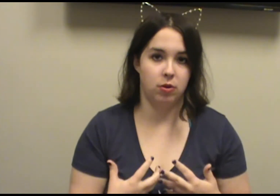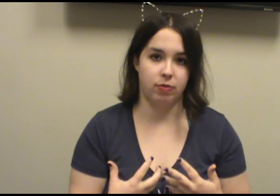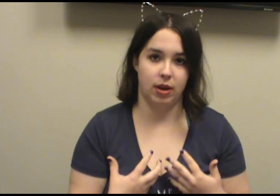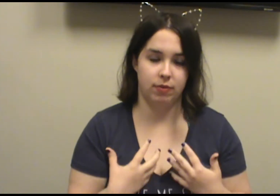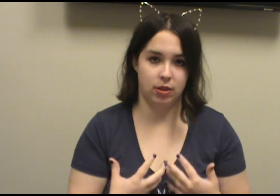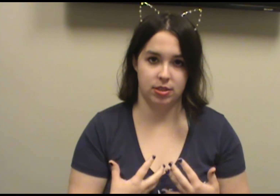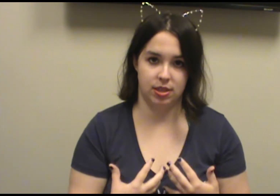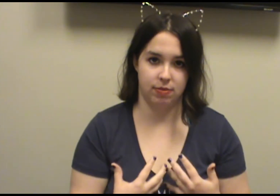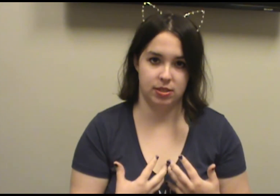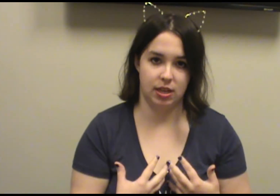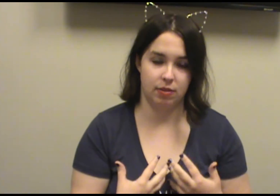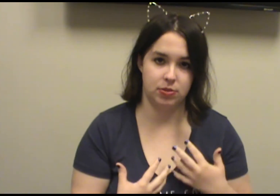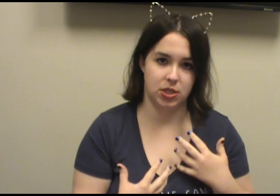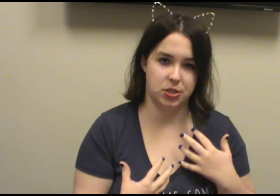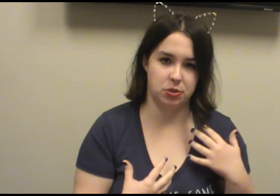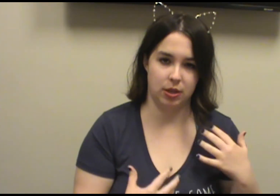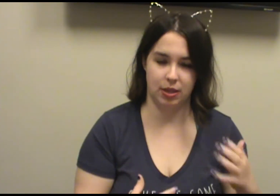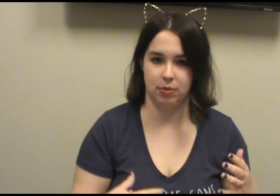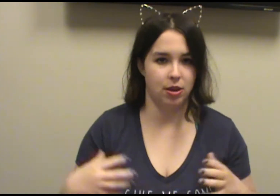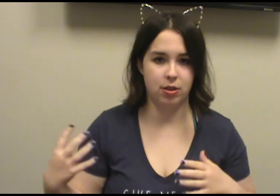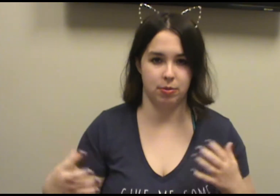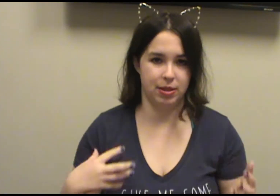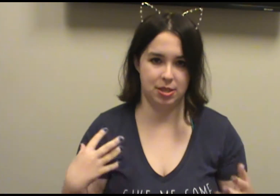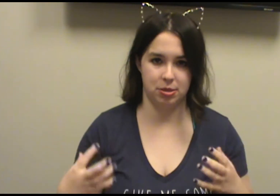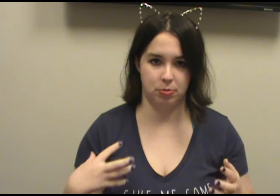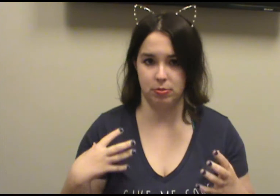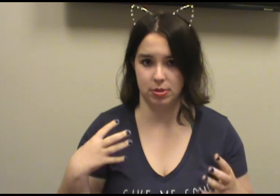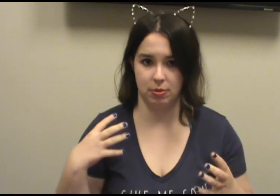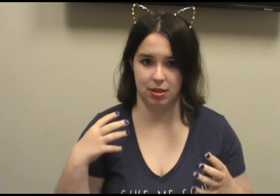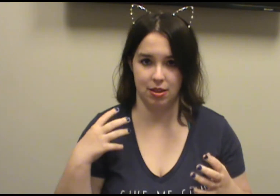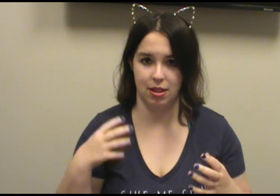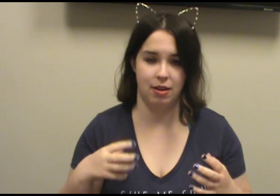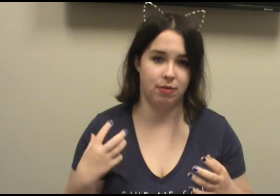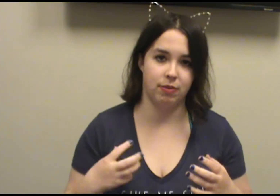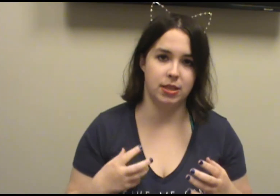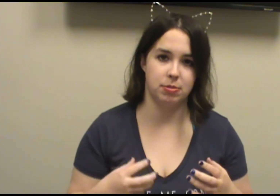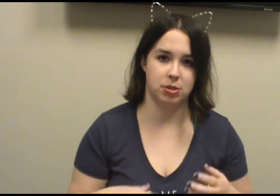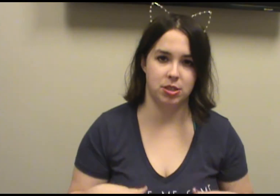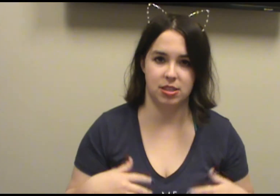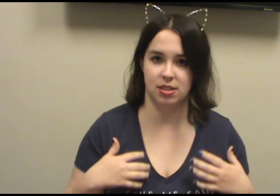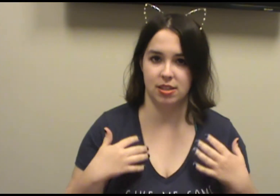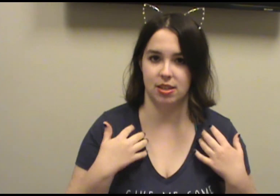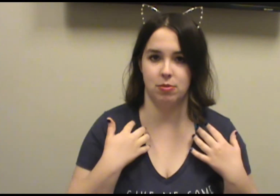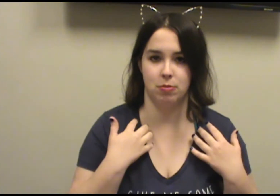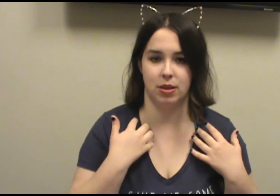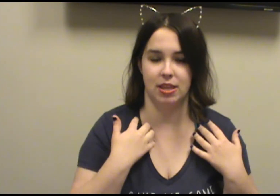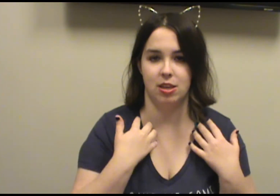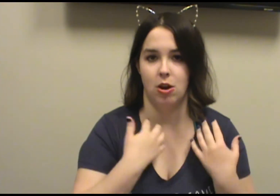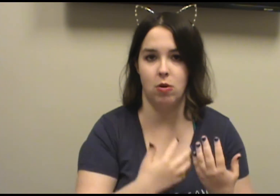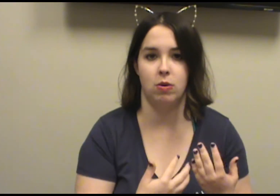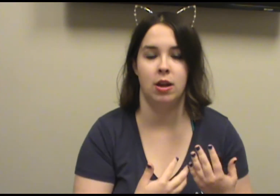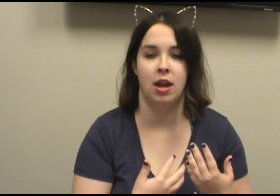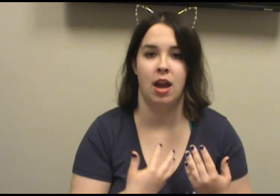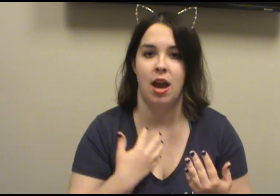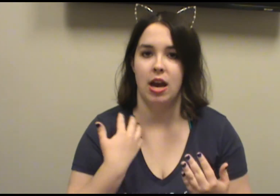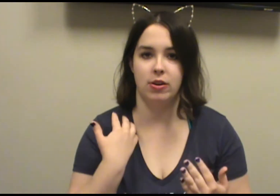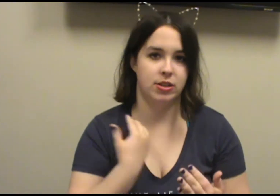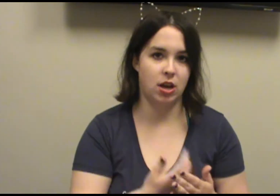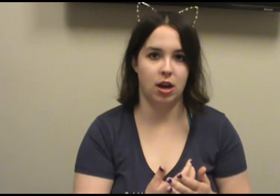afraid of all this different stuff, she's struggling with all her relationships with a lot of her friends, where she doesn't really know how to talk